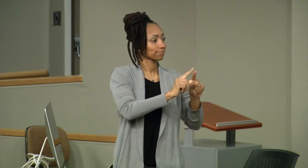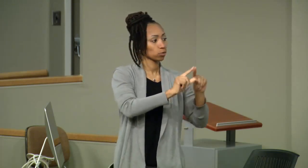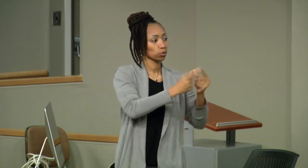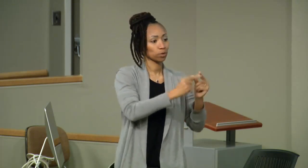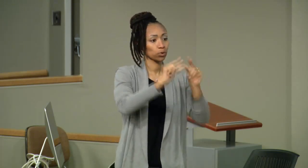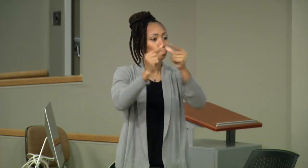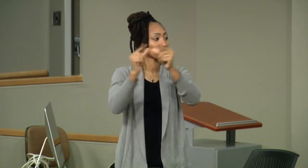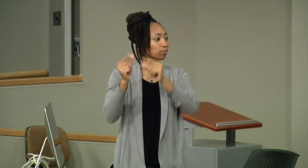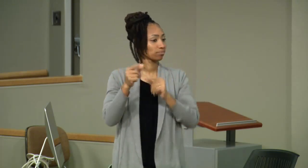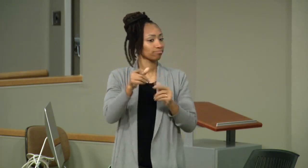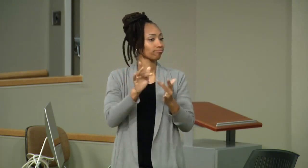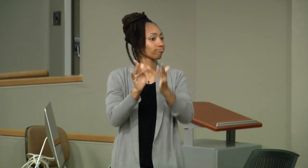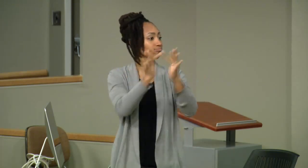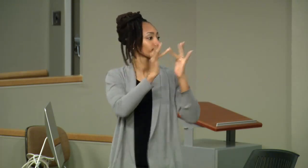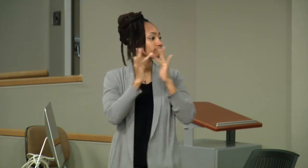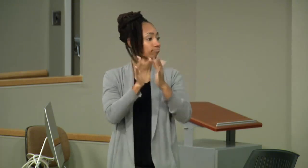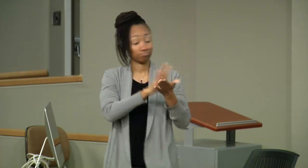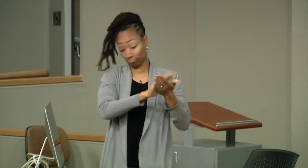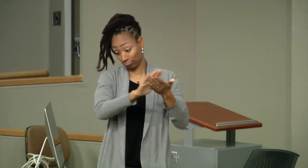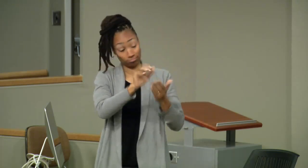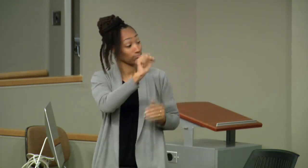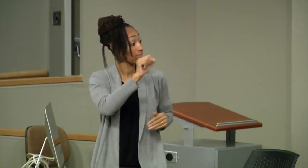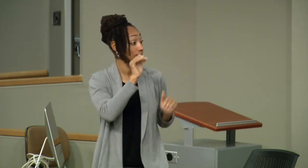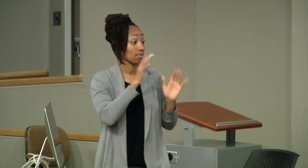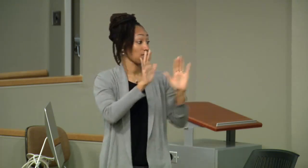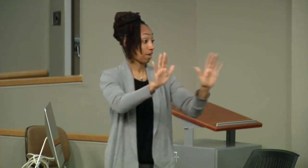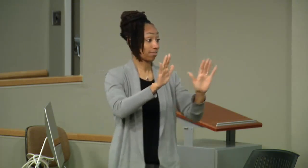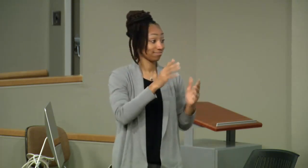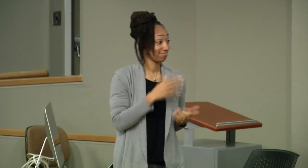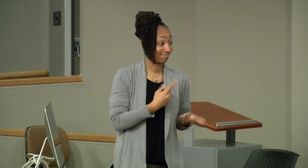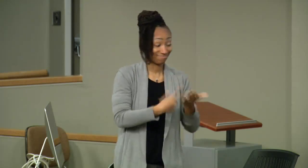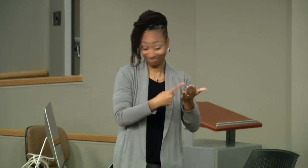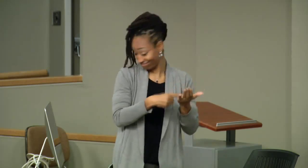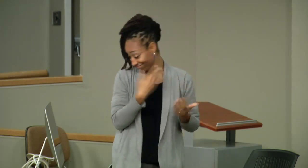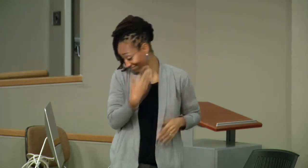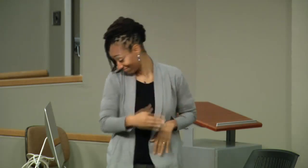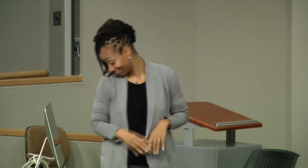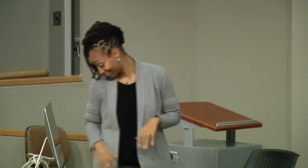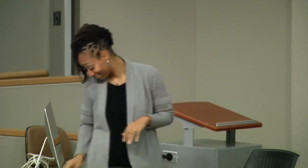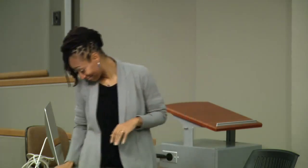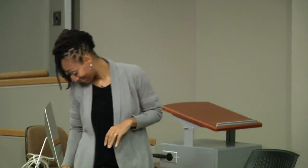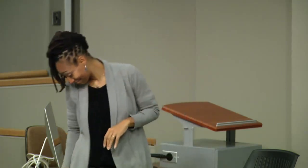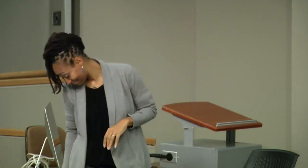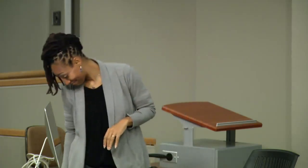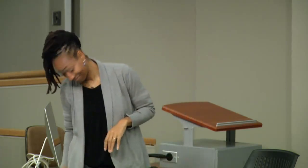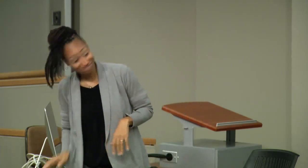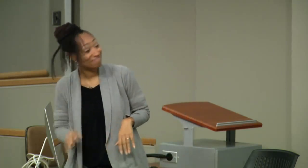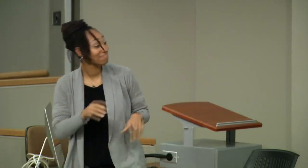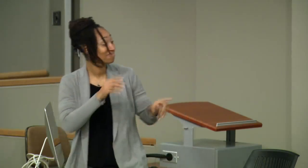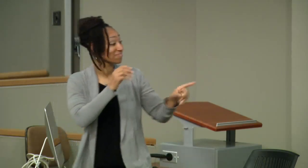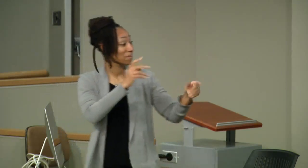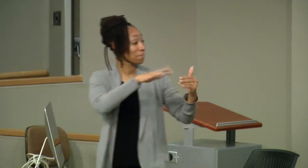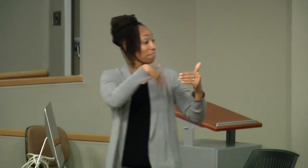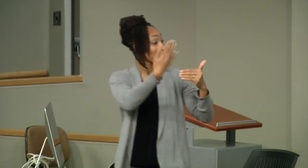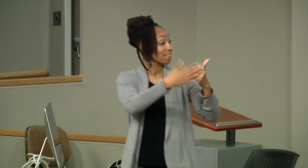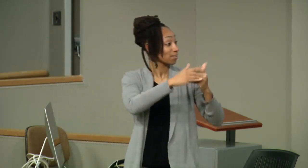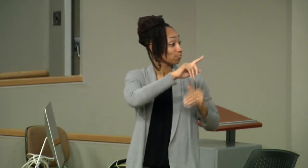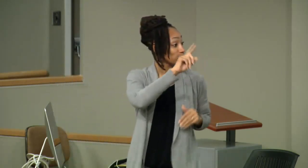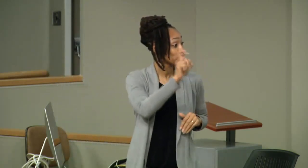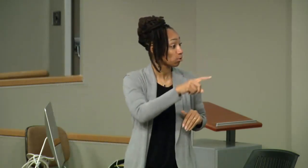and you also talked about you all taking the lead on and being very assertive about going after